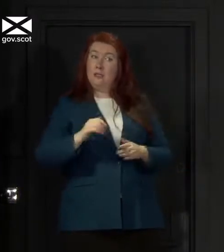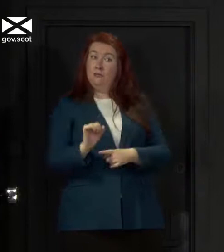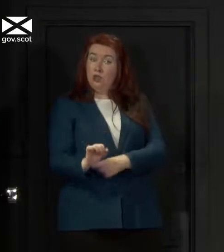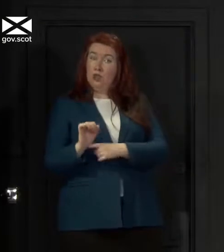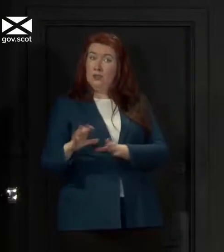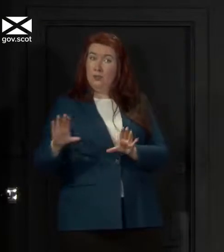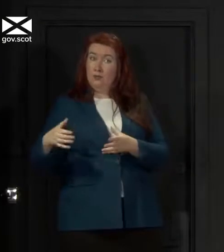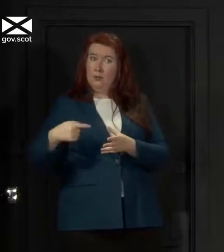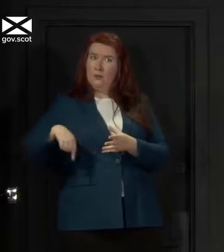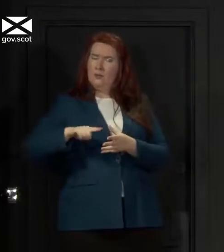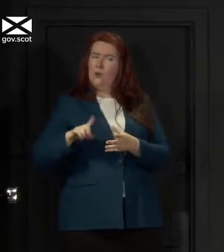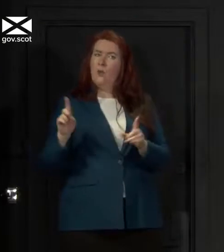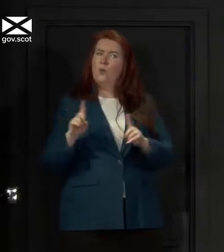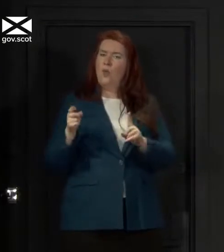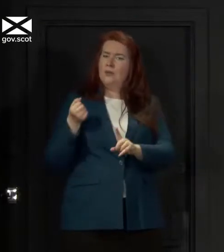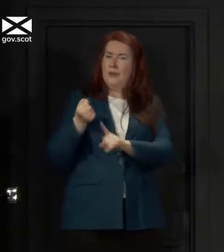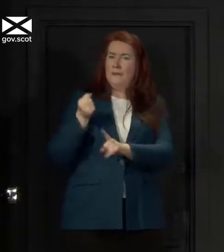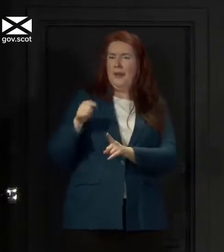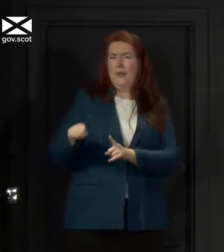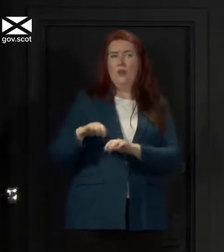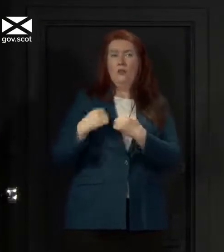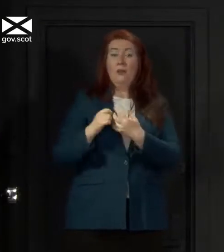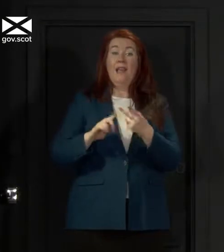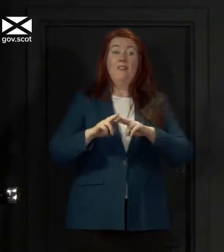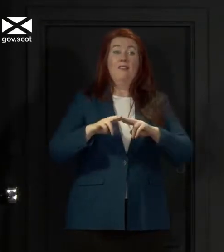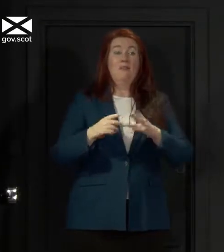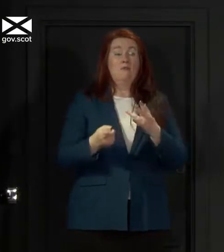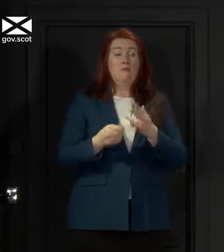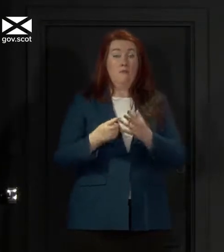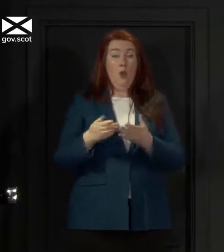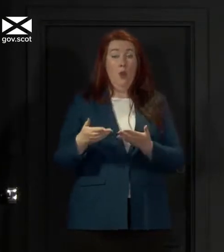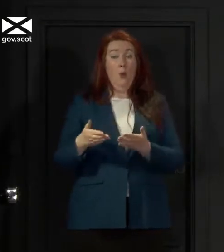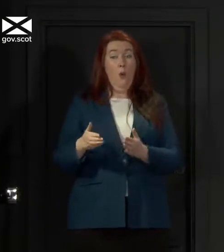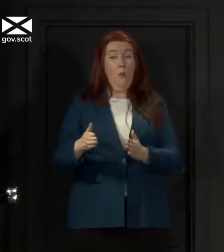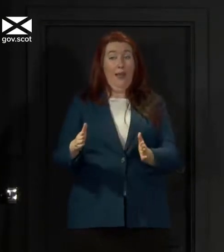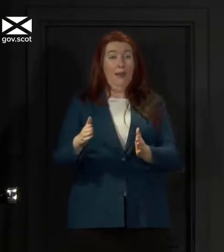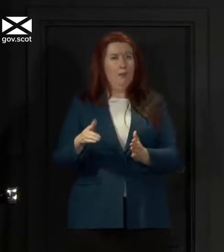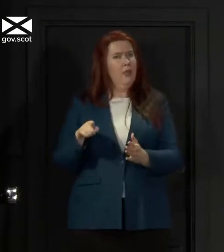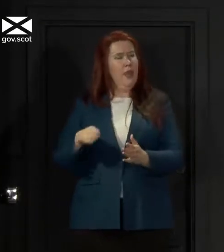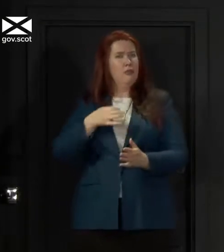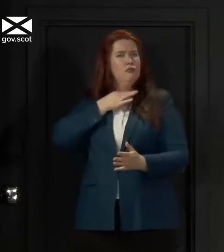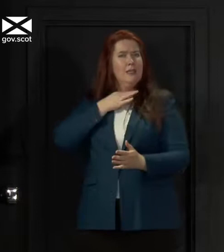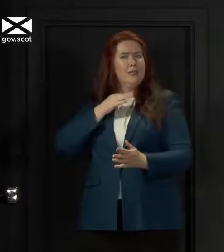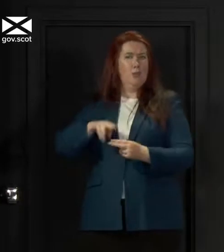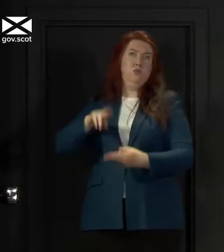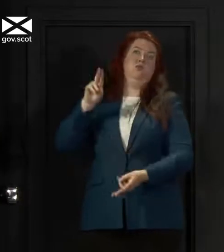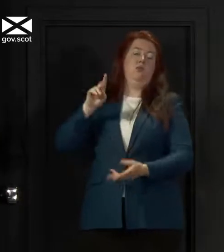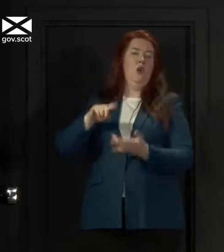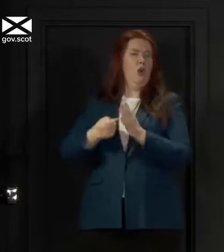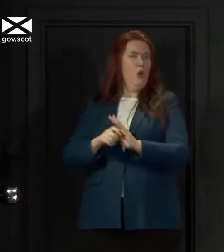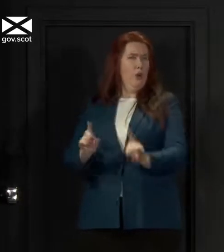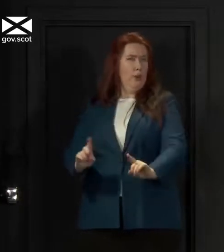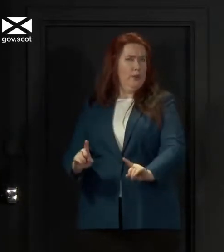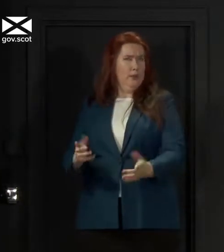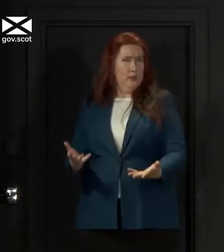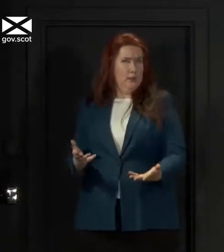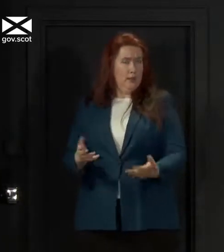on that level of risk of any easing of the current restrictions that they are under.